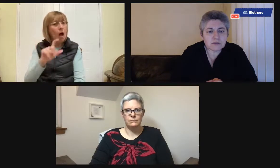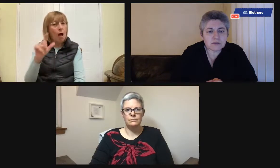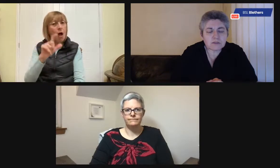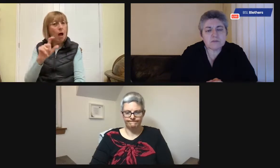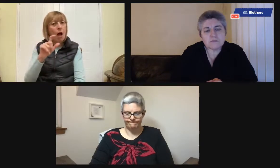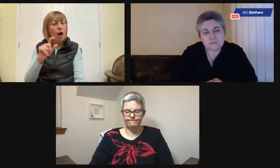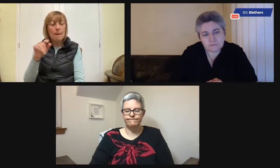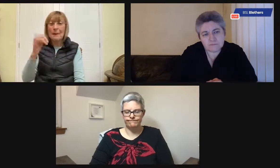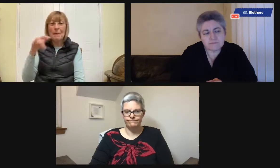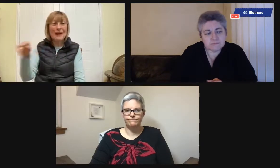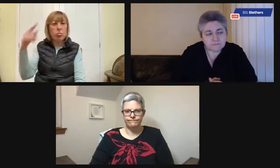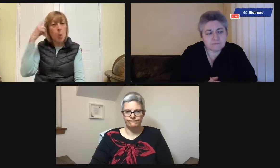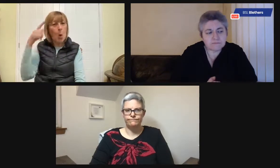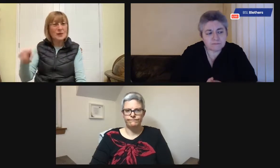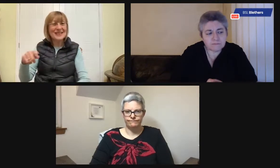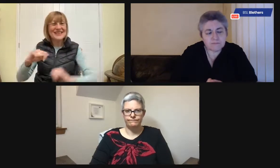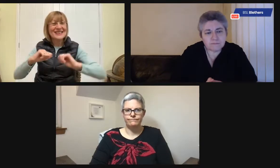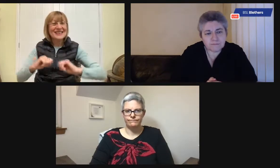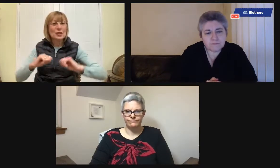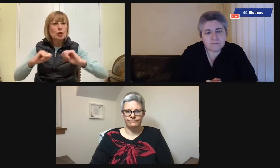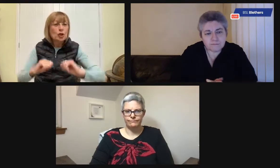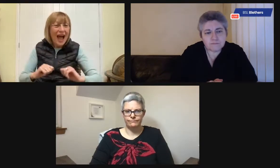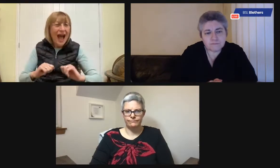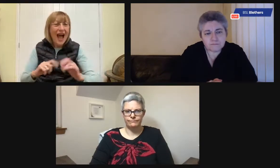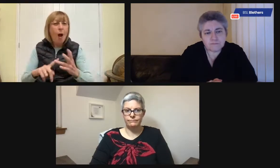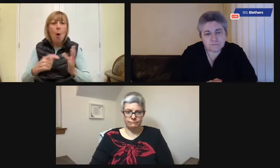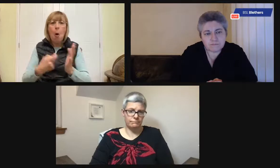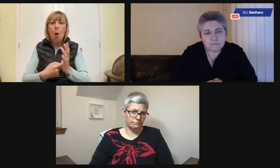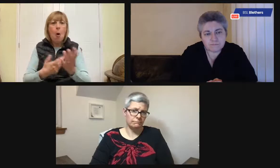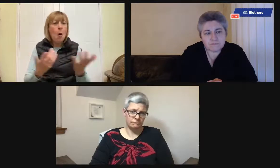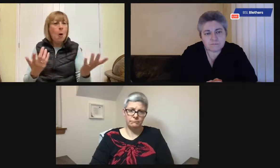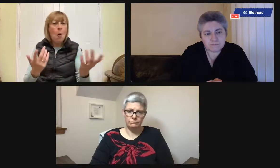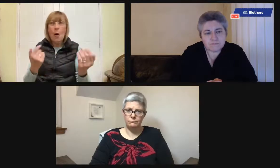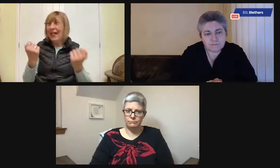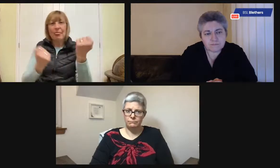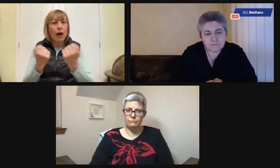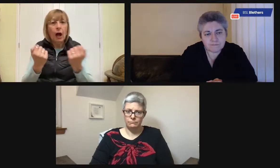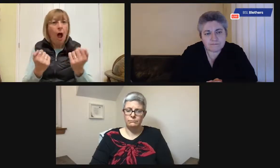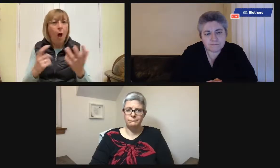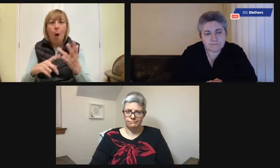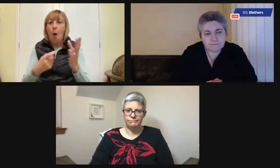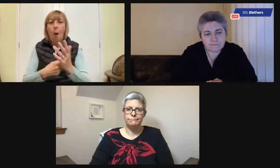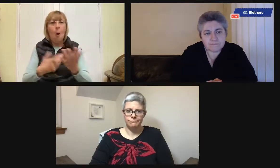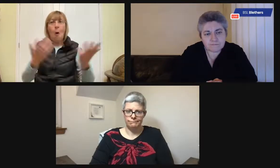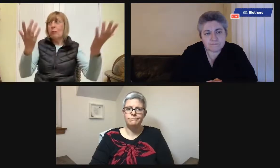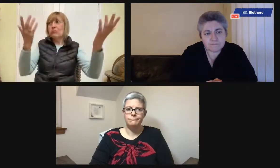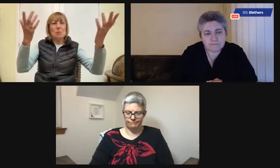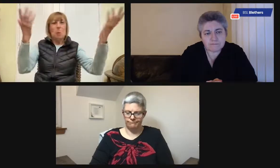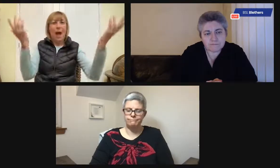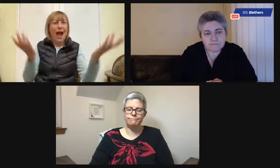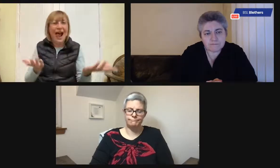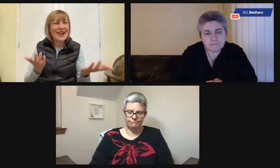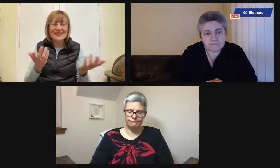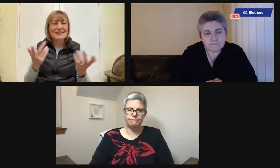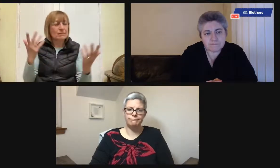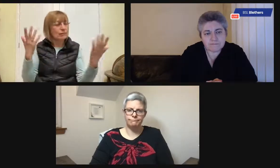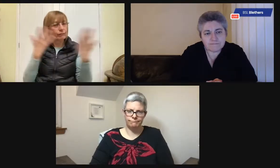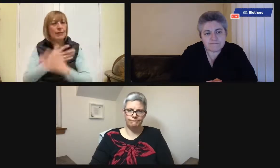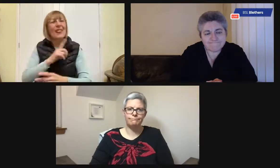I want the toilet. And we realised it was because it was all the same colour. He thought he was sitting on a chair. He was, in fact, sitting on the toilet, but he